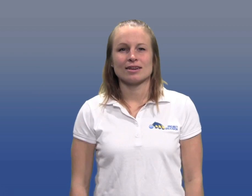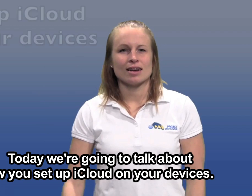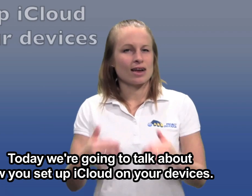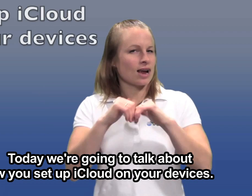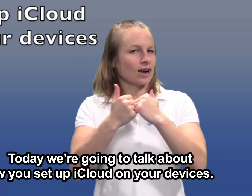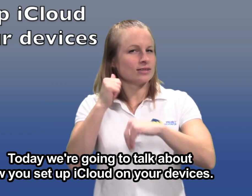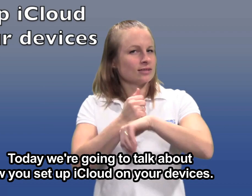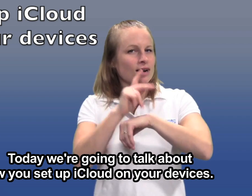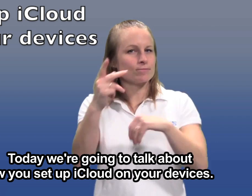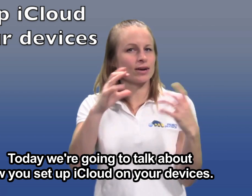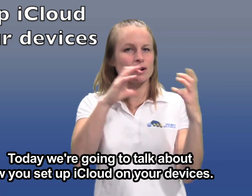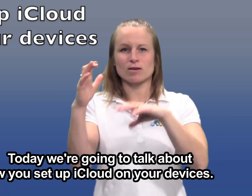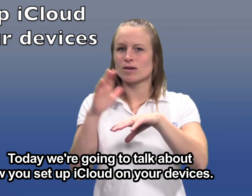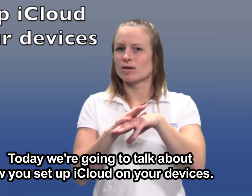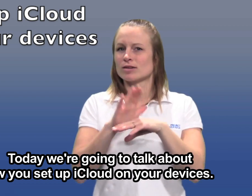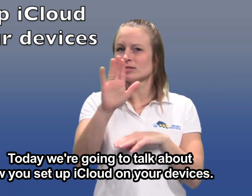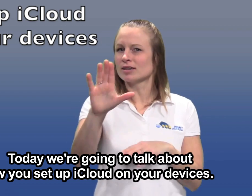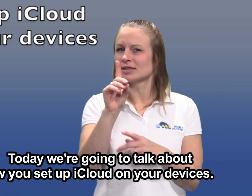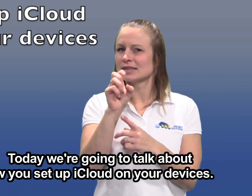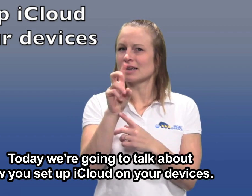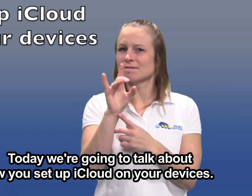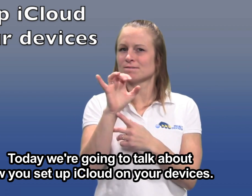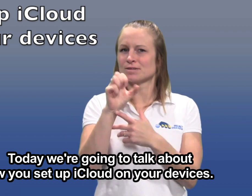Today we're going to talk about how you set up iCloud on your devices.